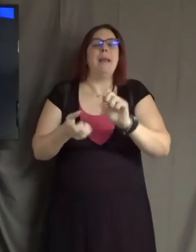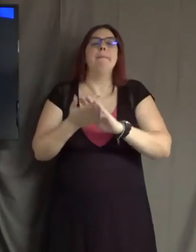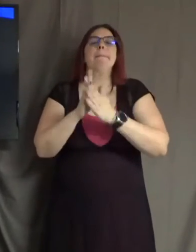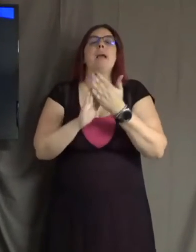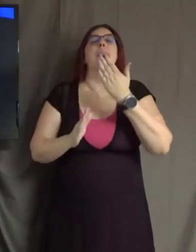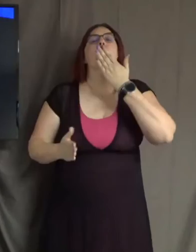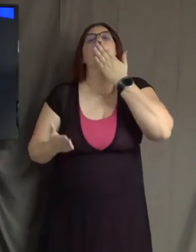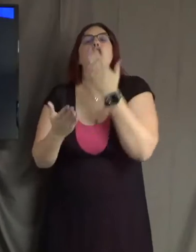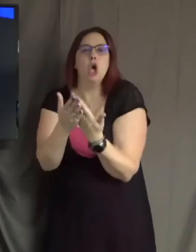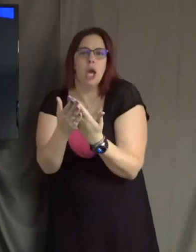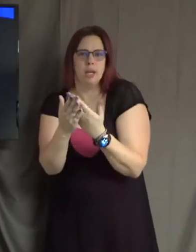a smaller size body.